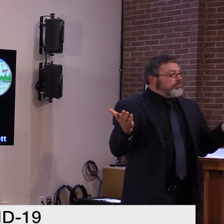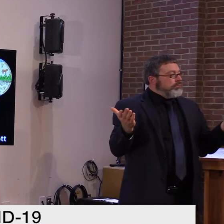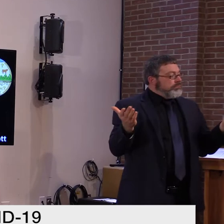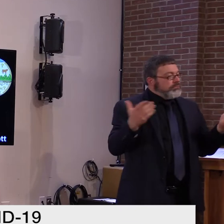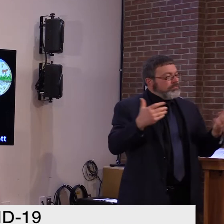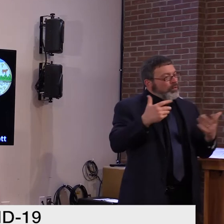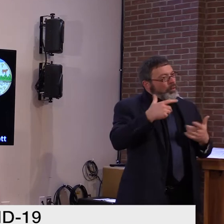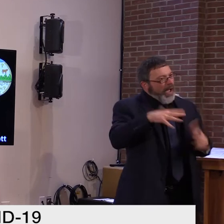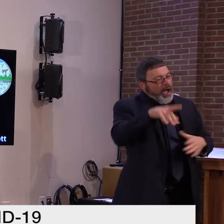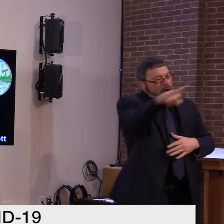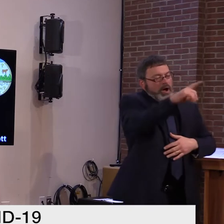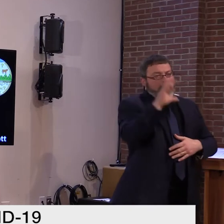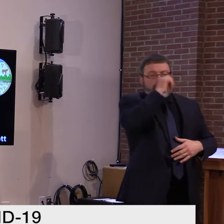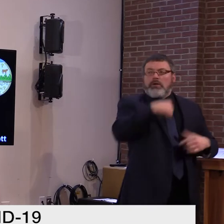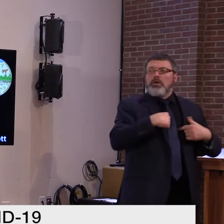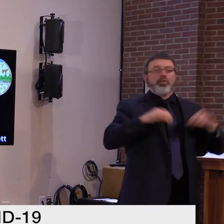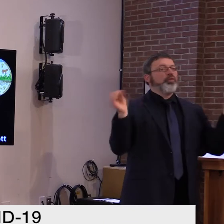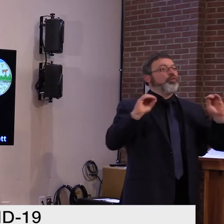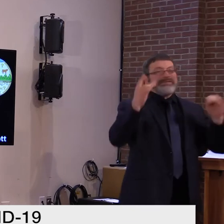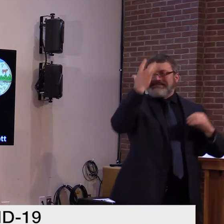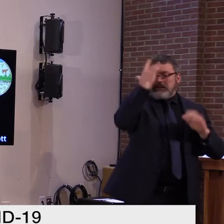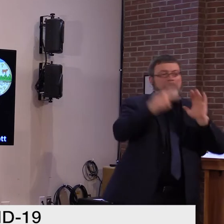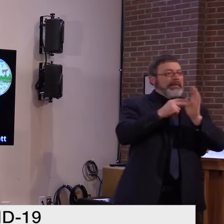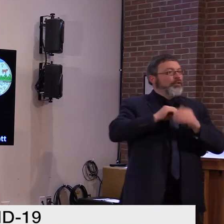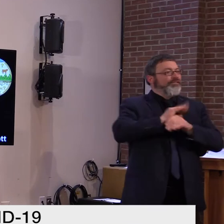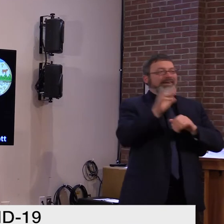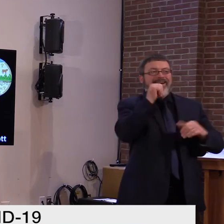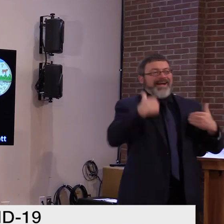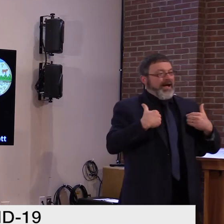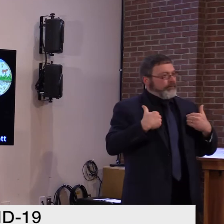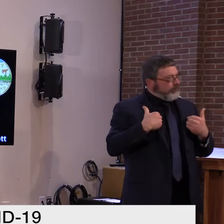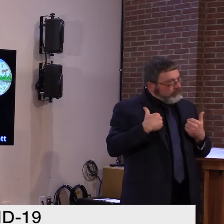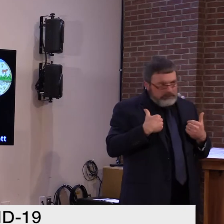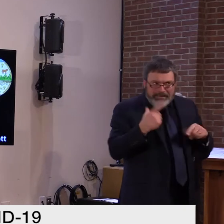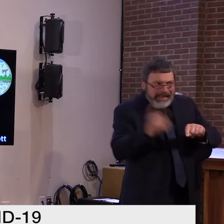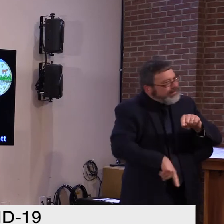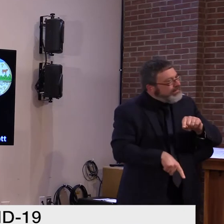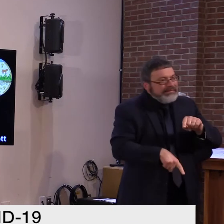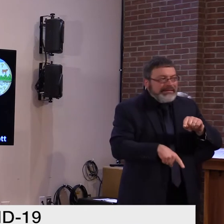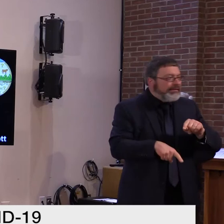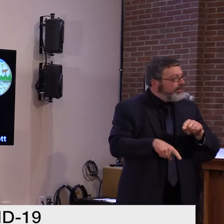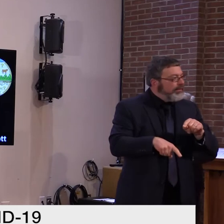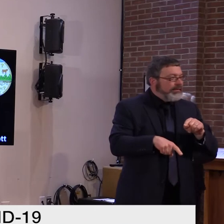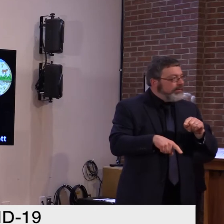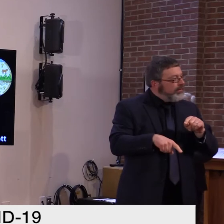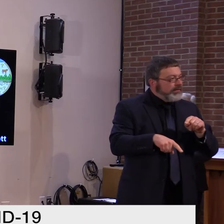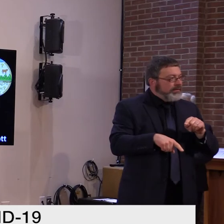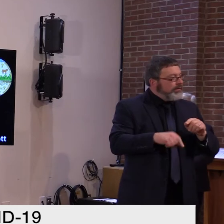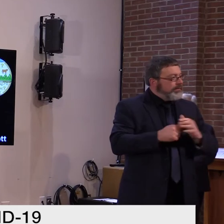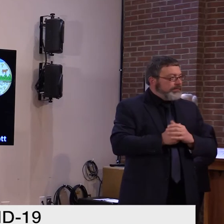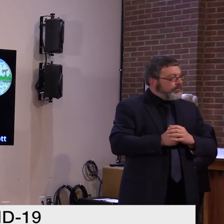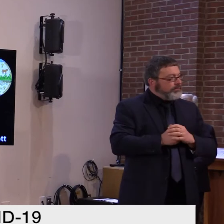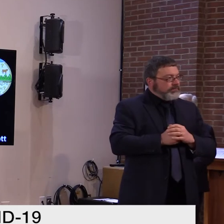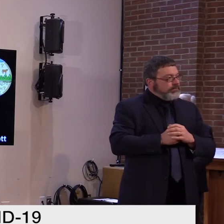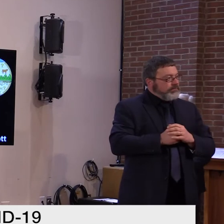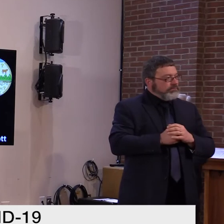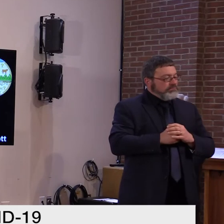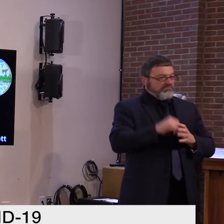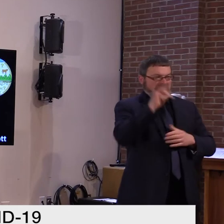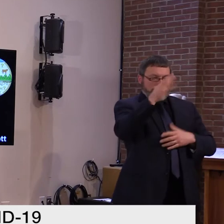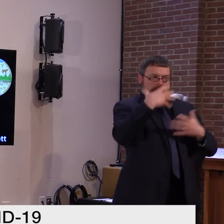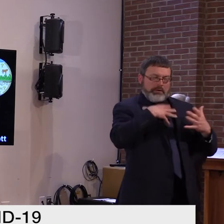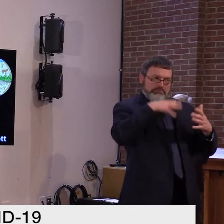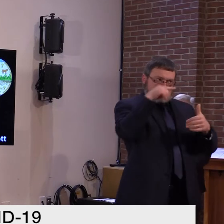I'm going to conclude now with just a few essential points. Know when you need to quarantine and what that means.